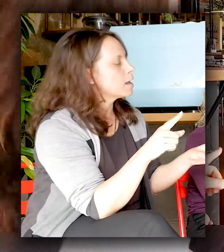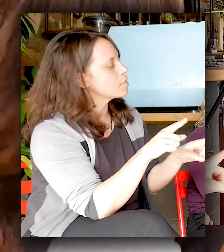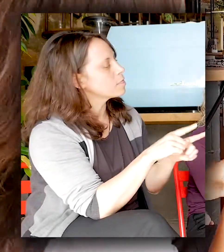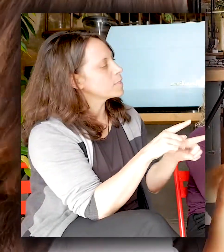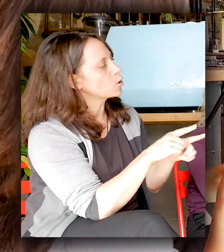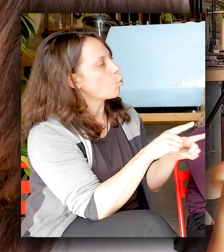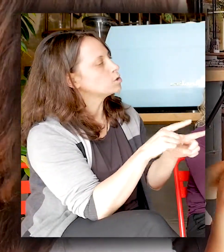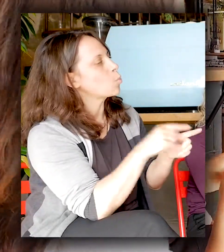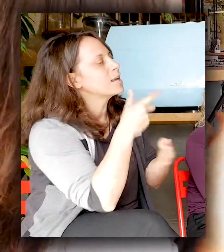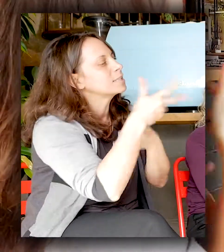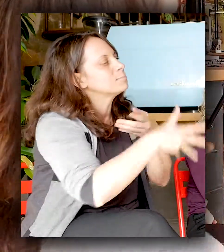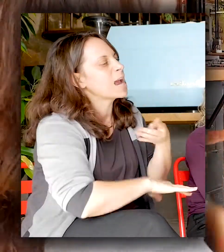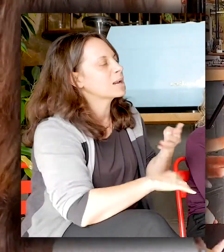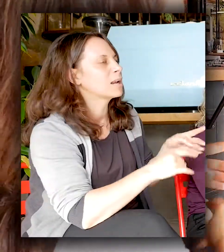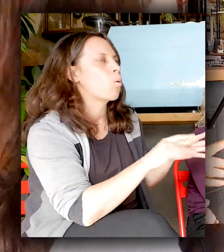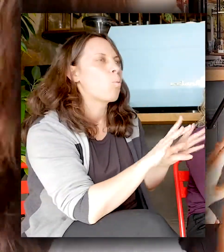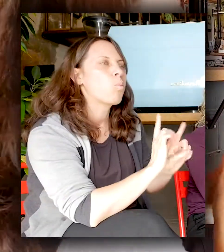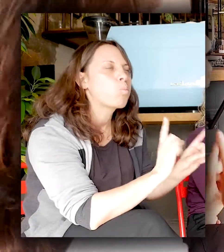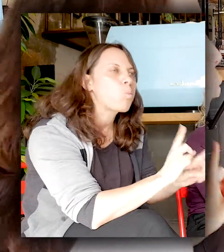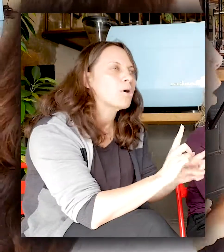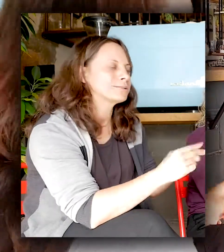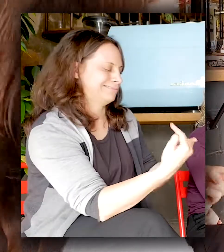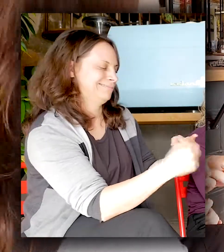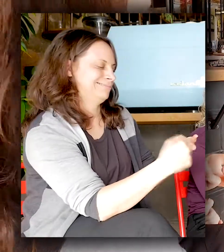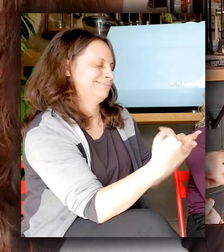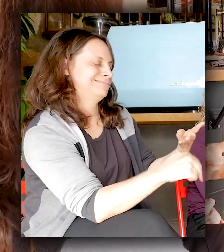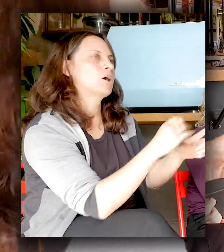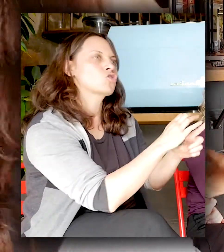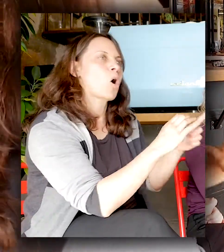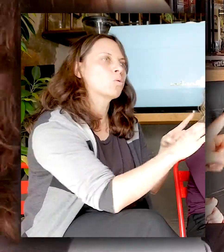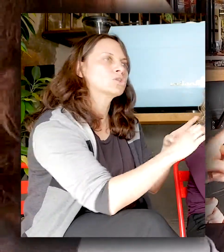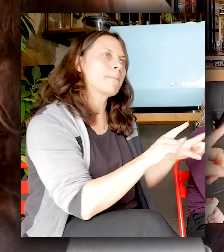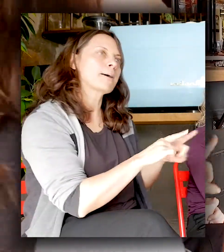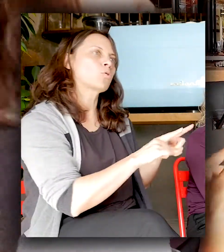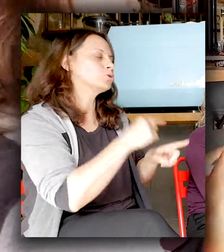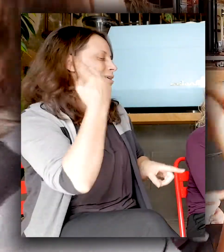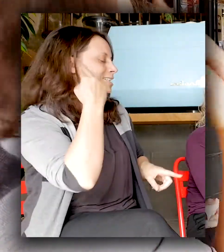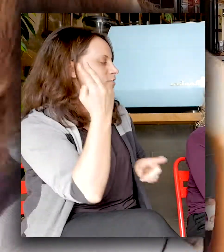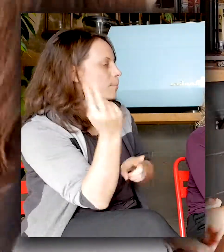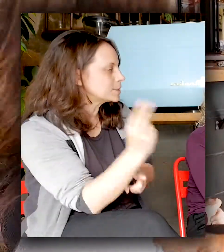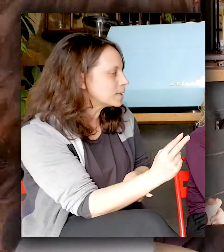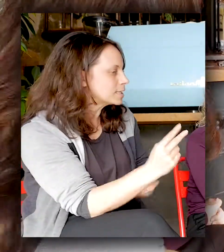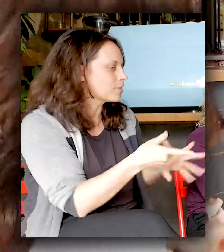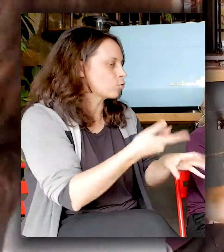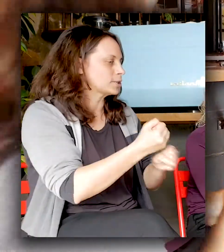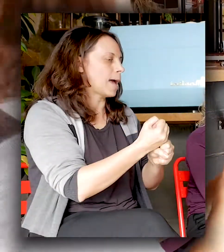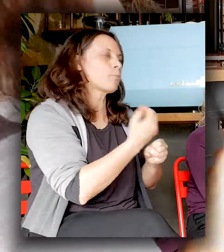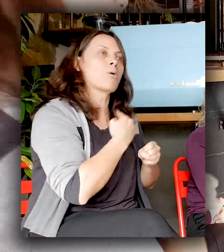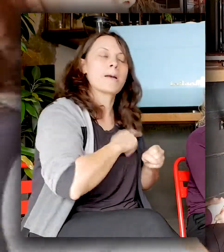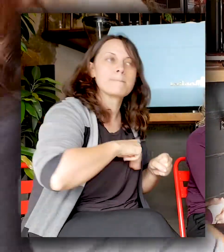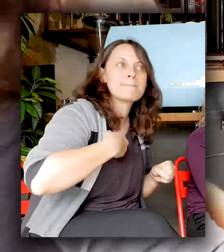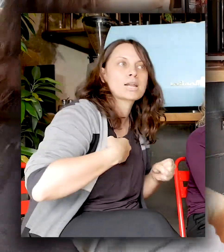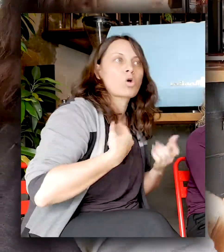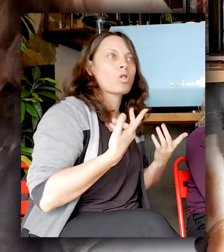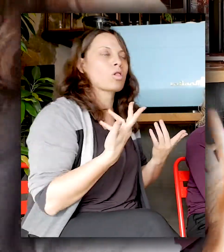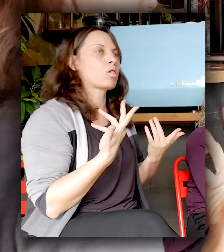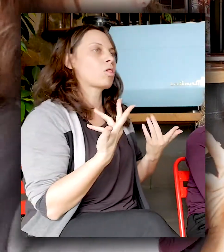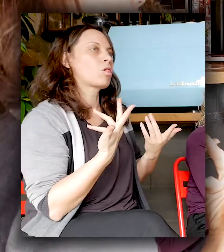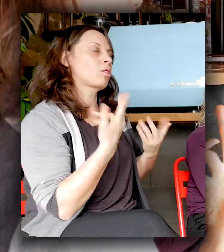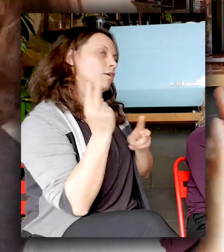culture. And also the perspectives of being deaf, so there's sort of a medical perspective of being deaf, about deafness and, you know, the